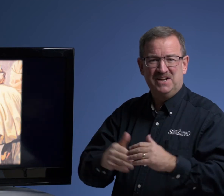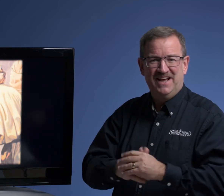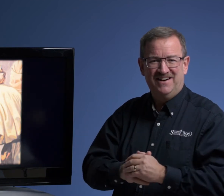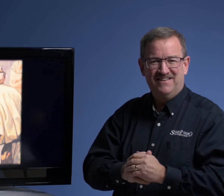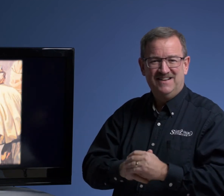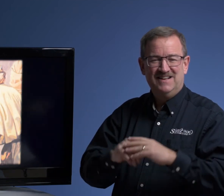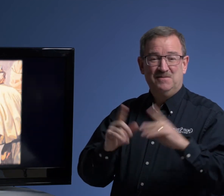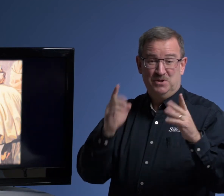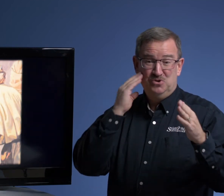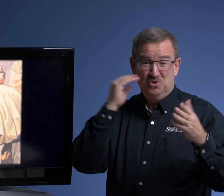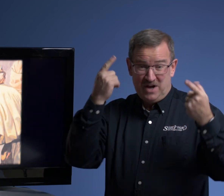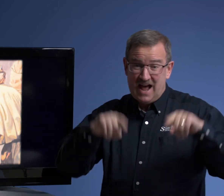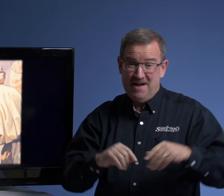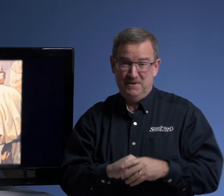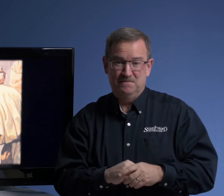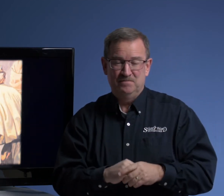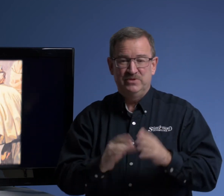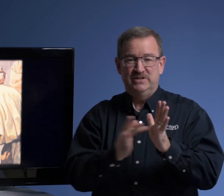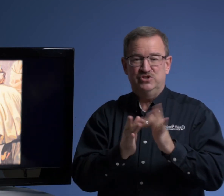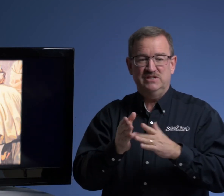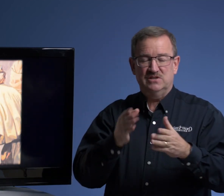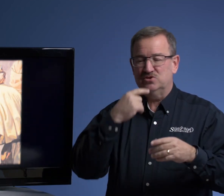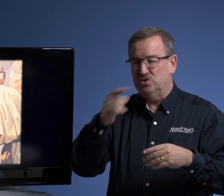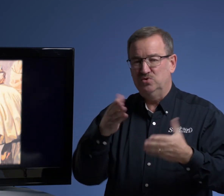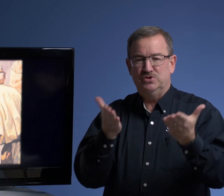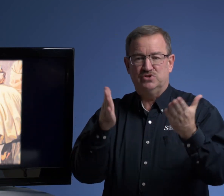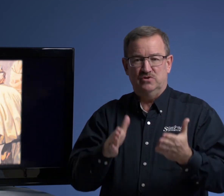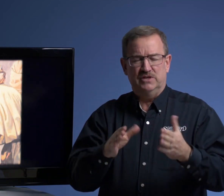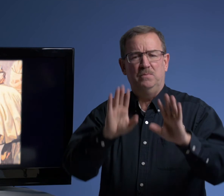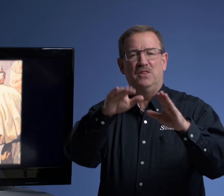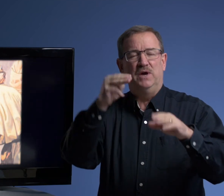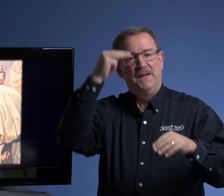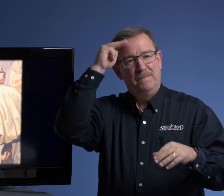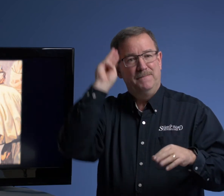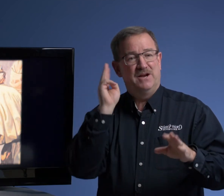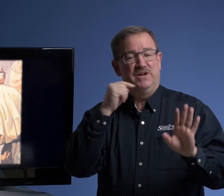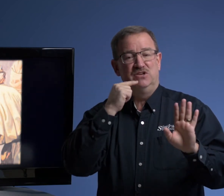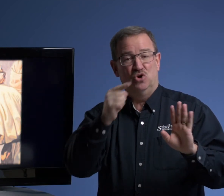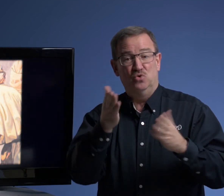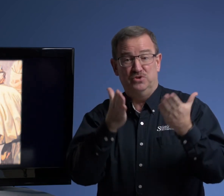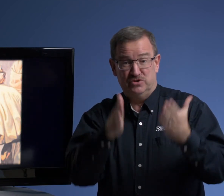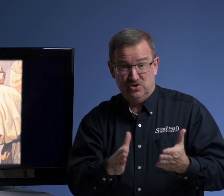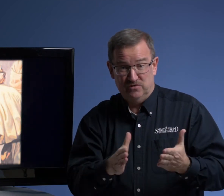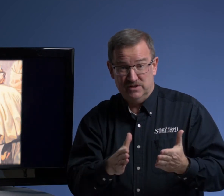now, but you know what happened? Jesus told the servant. Oh, by the way, Mary told the servants,